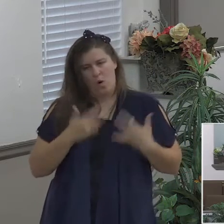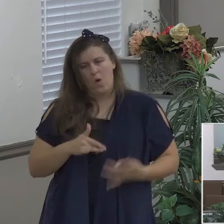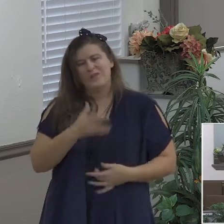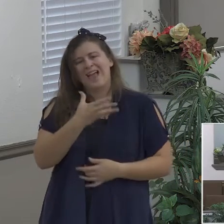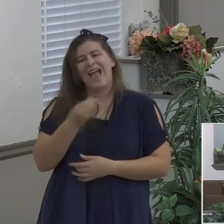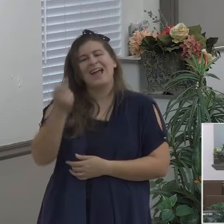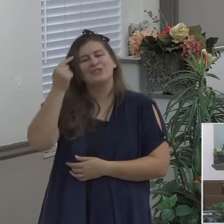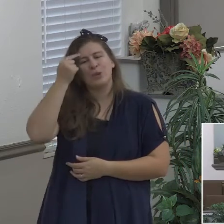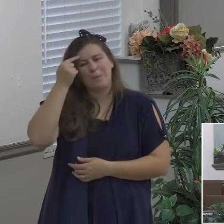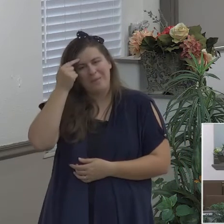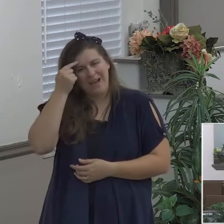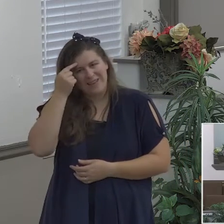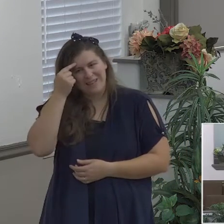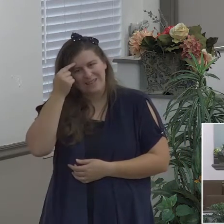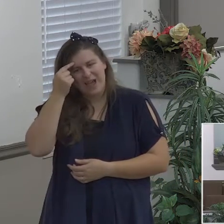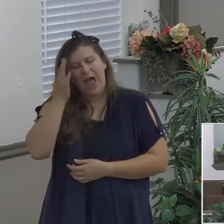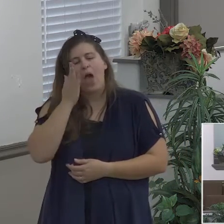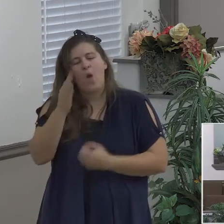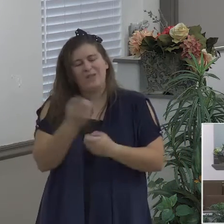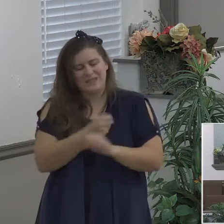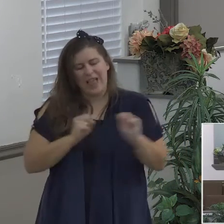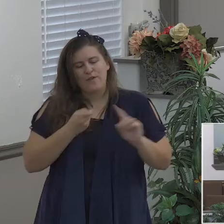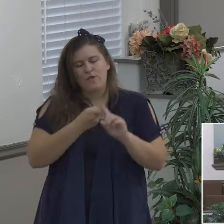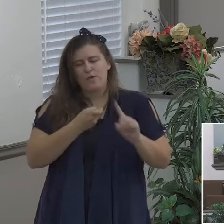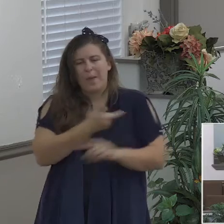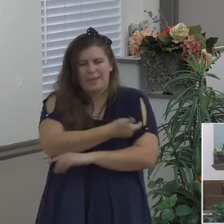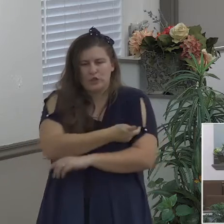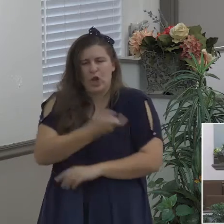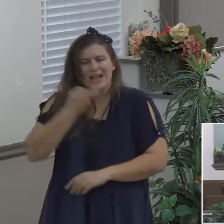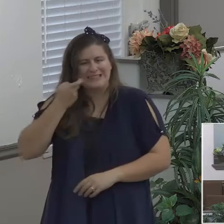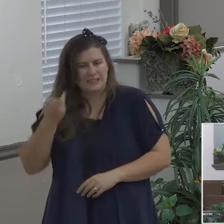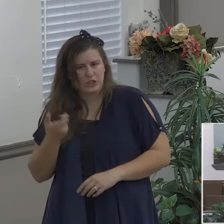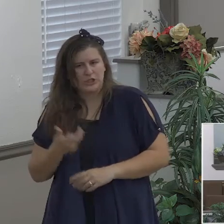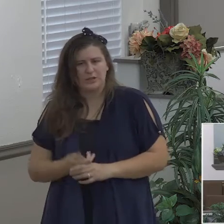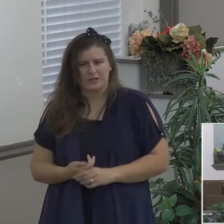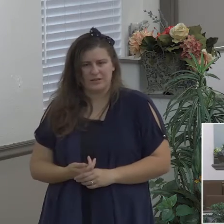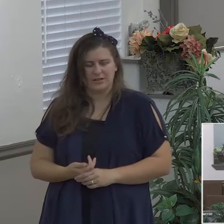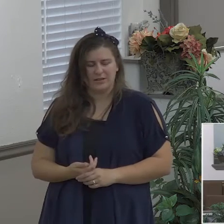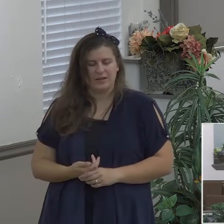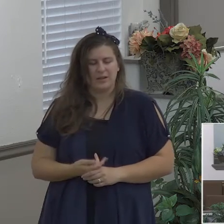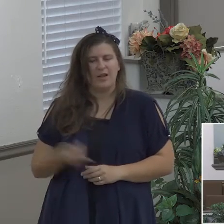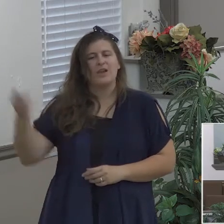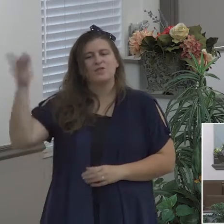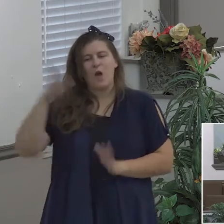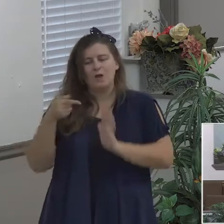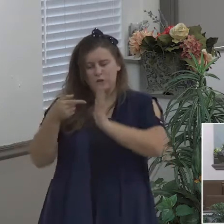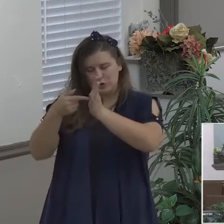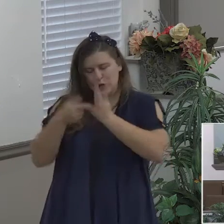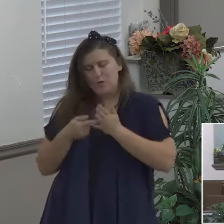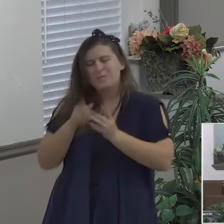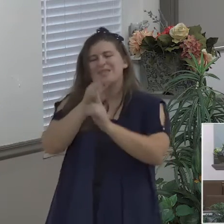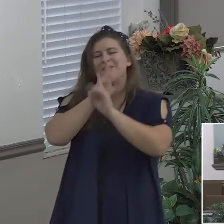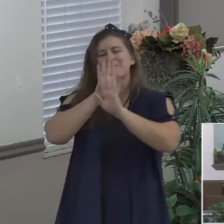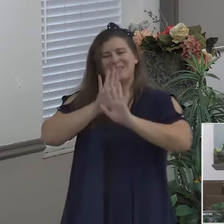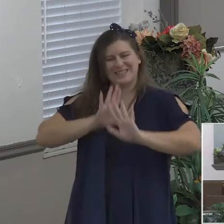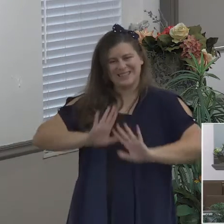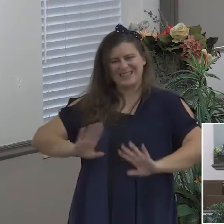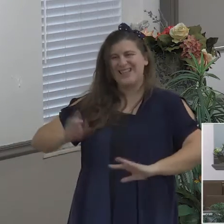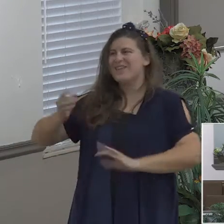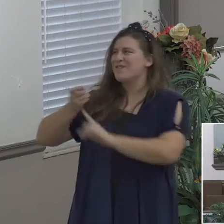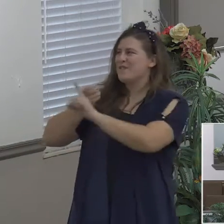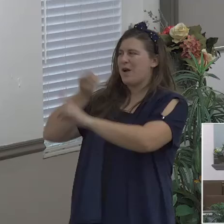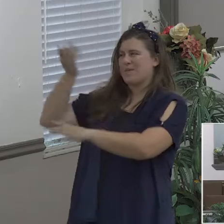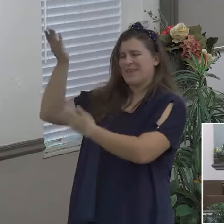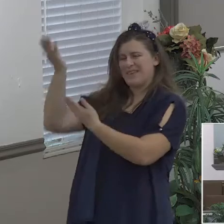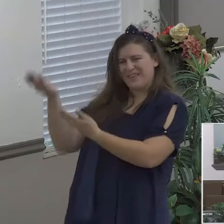and I'm going to show you what the peace of God looks like and when I woke up the next morning I not